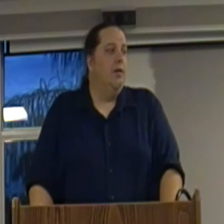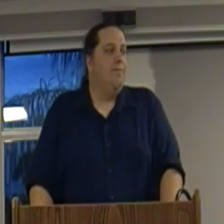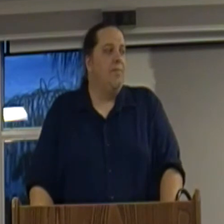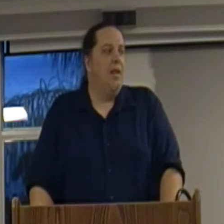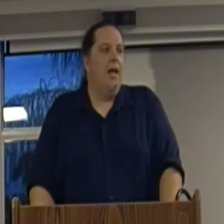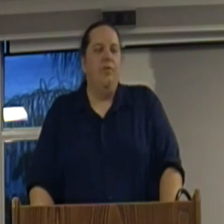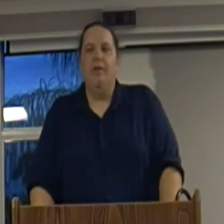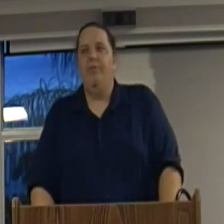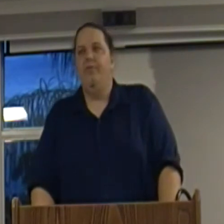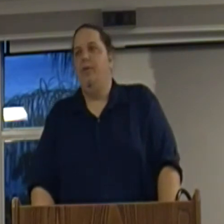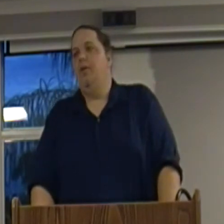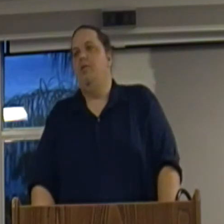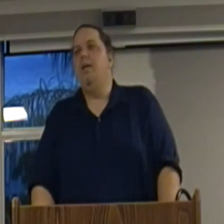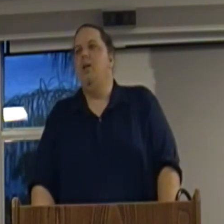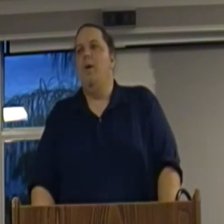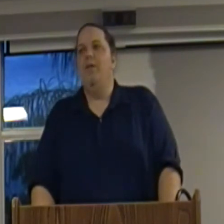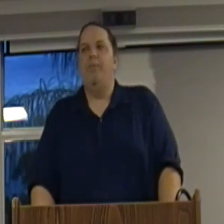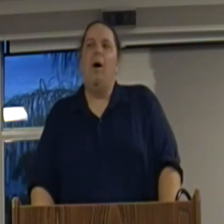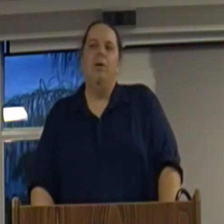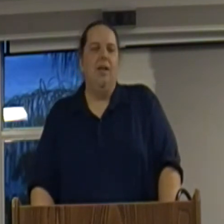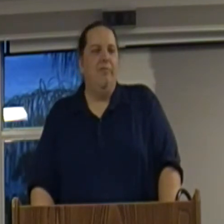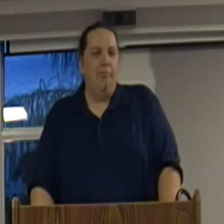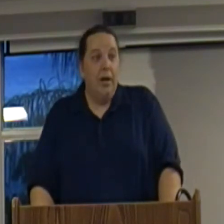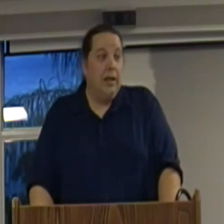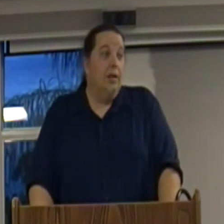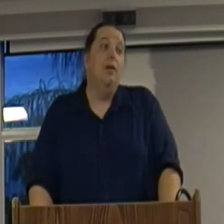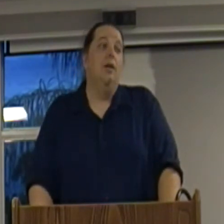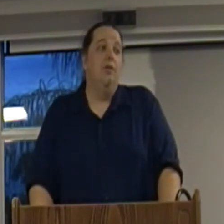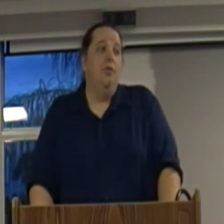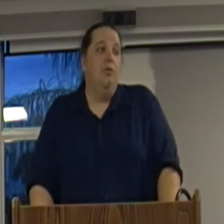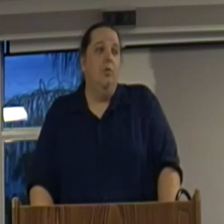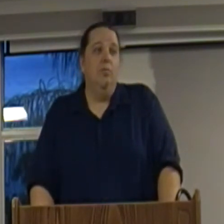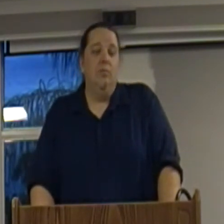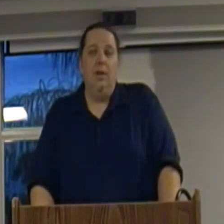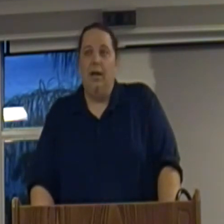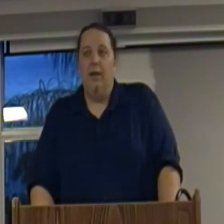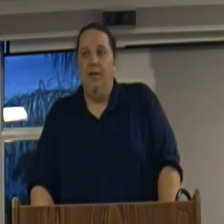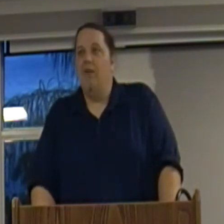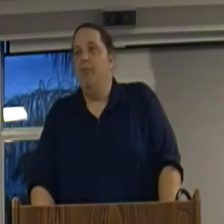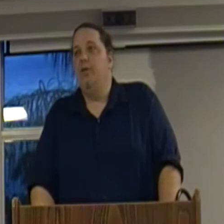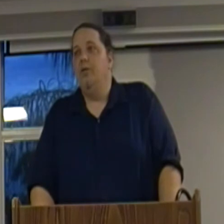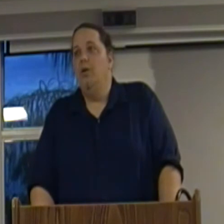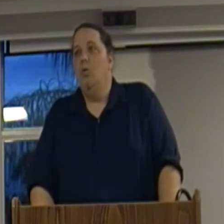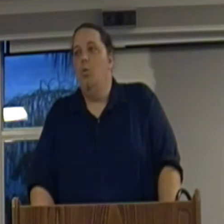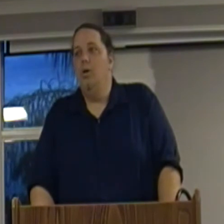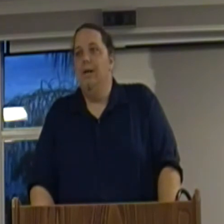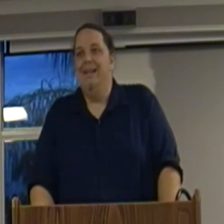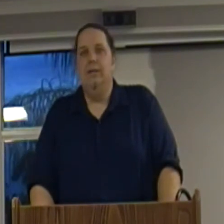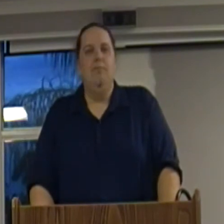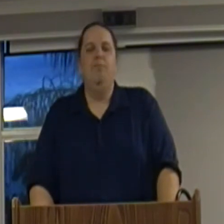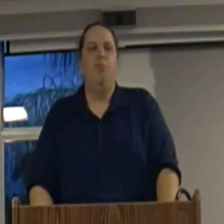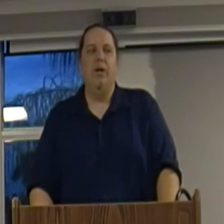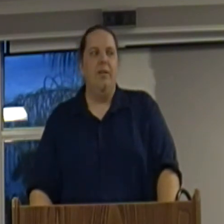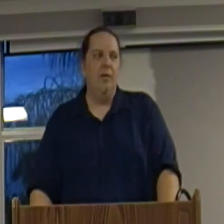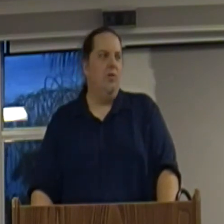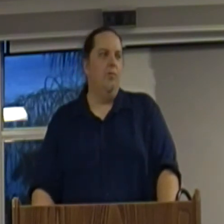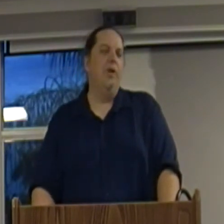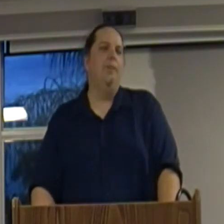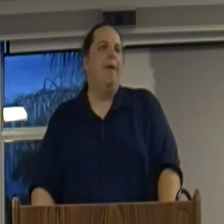As if, you know, taking away their power to give money to, uh, the government would, uh, bring things, bring them